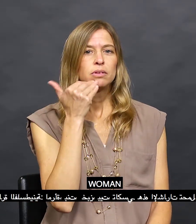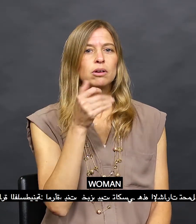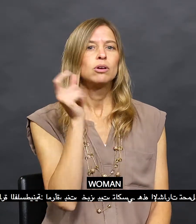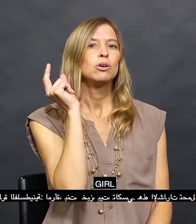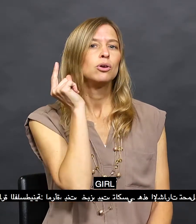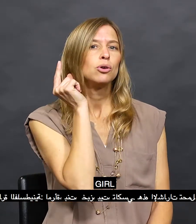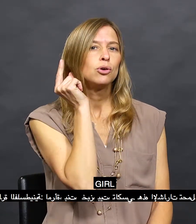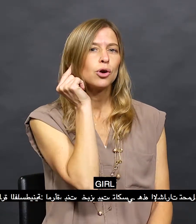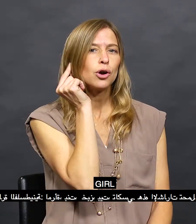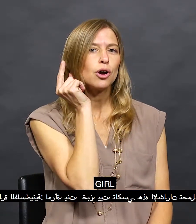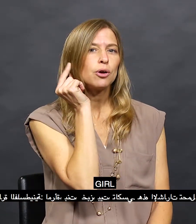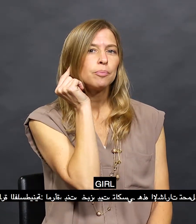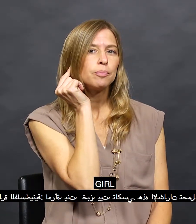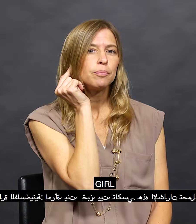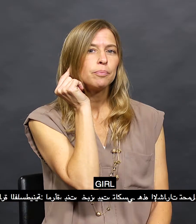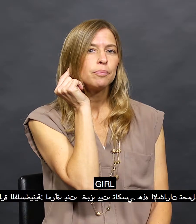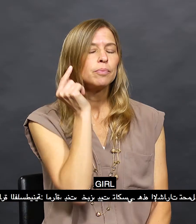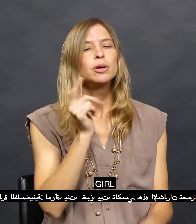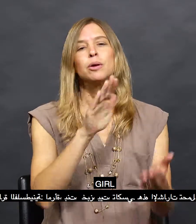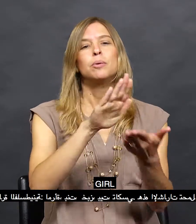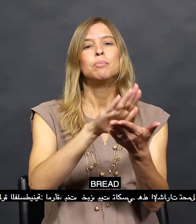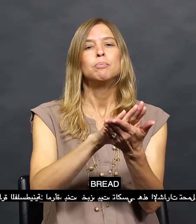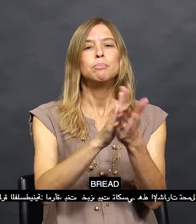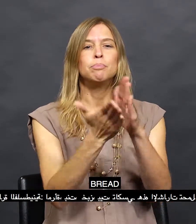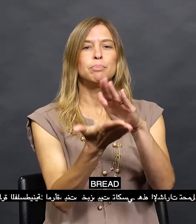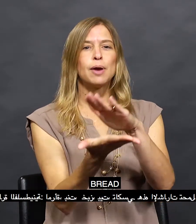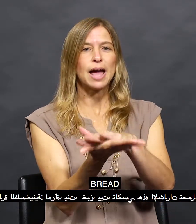woman, girl, bread,